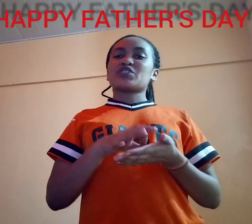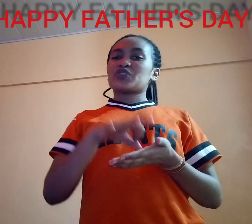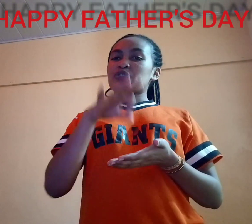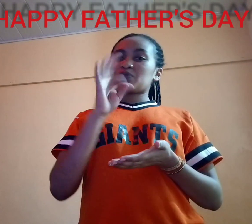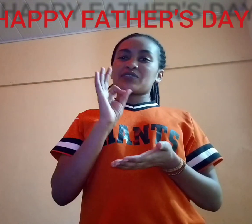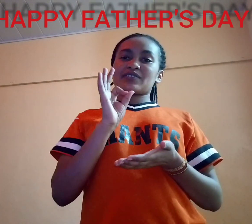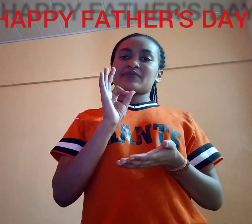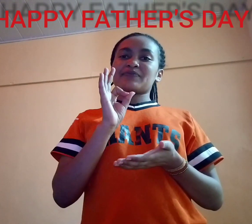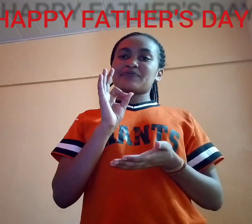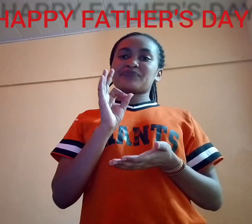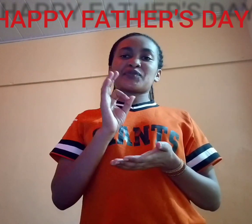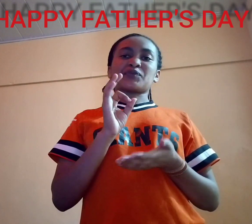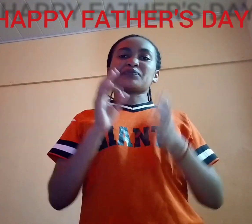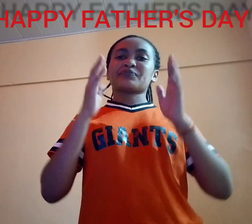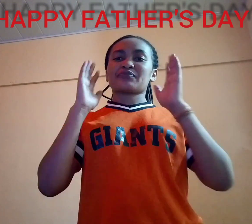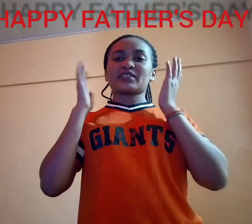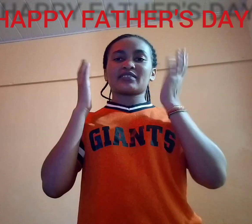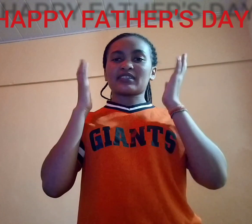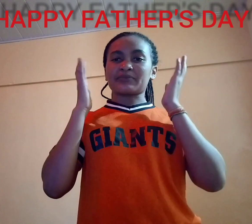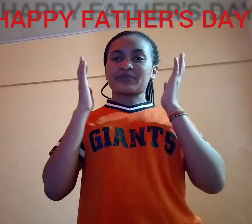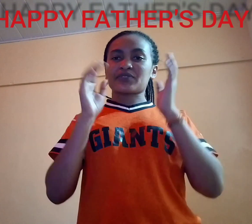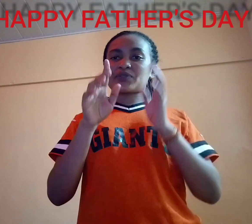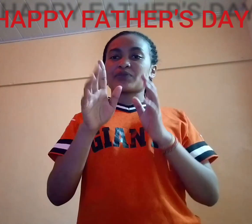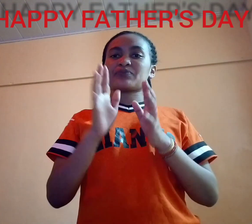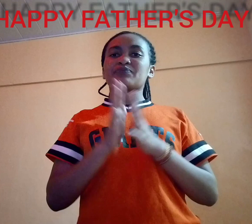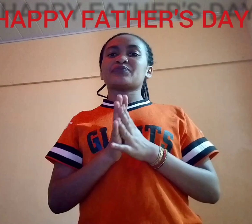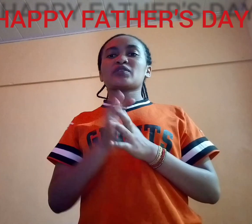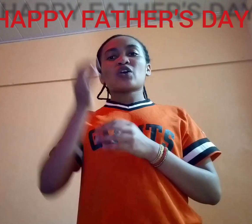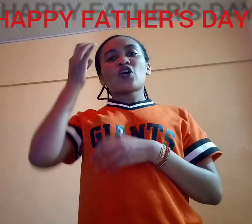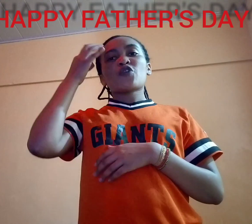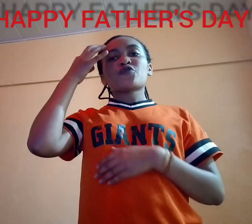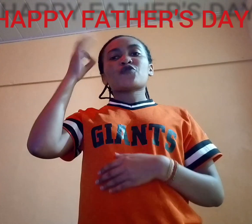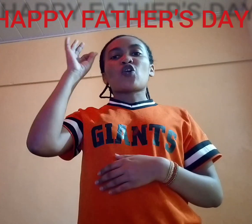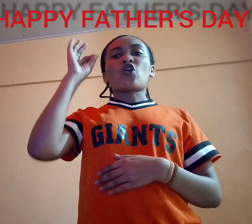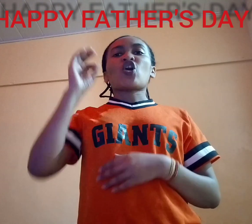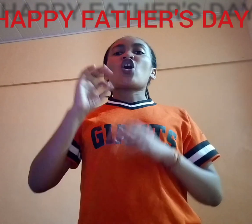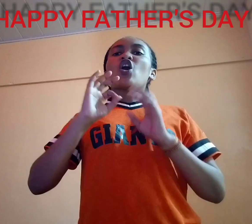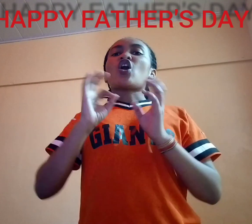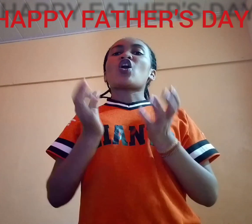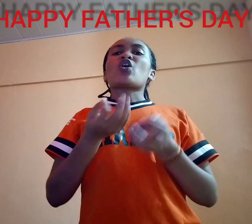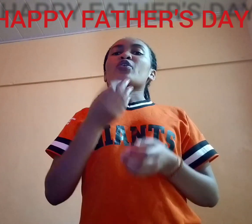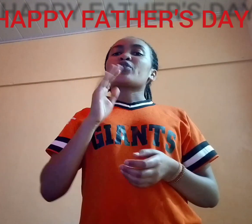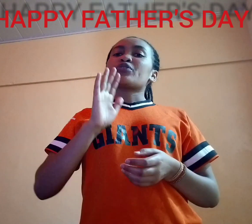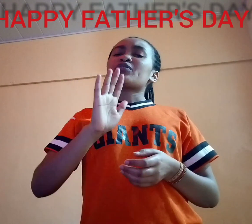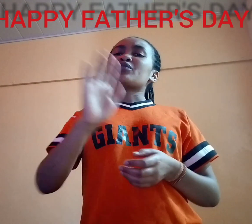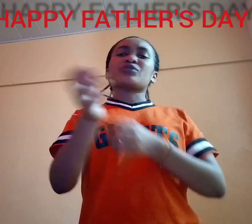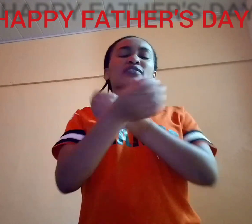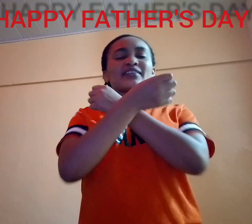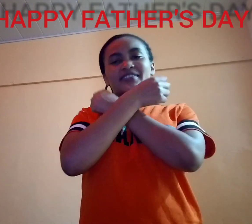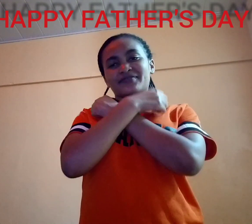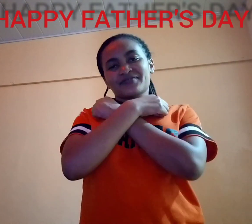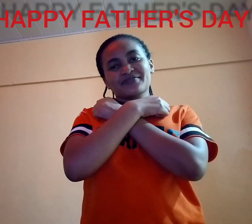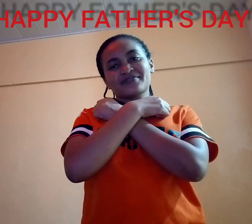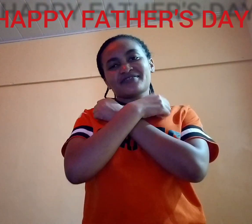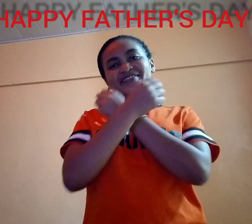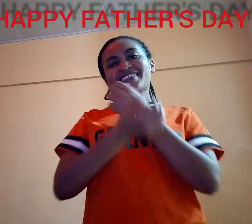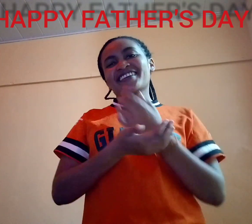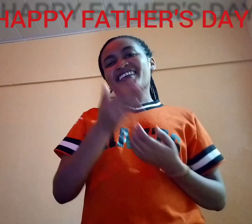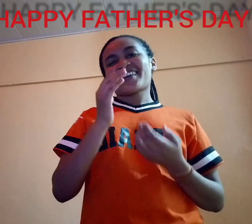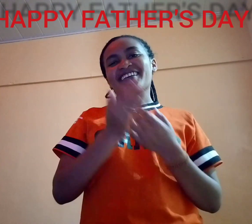choose to celebrate you for all you love care